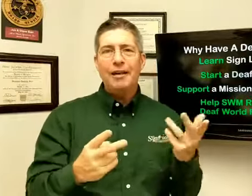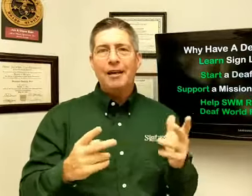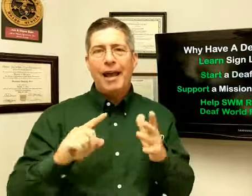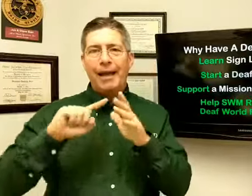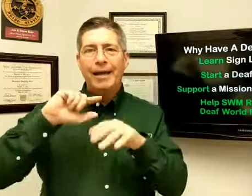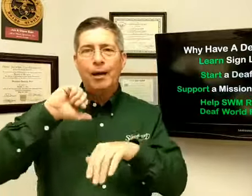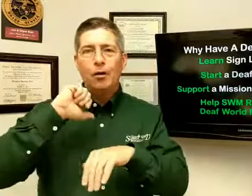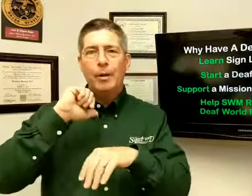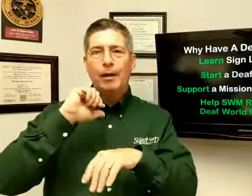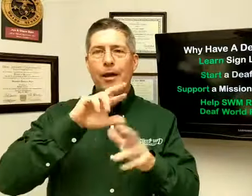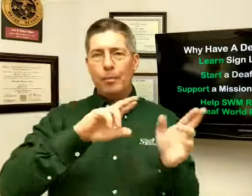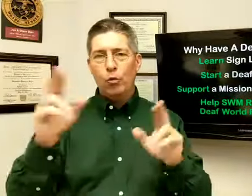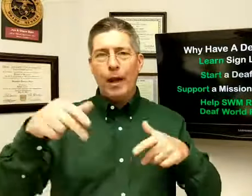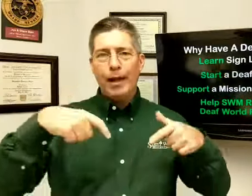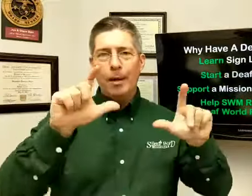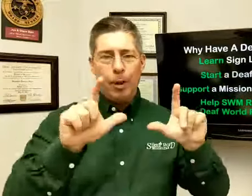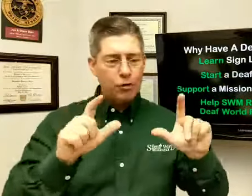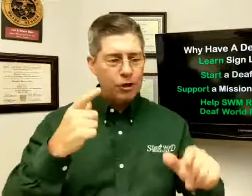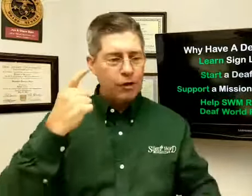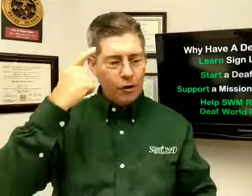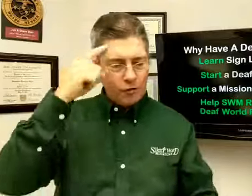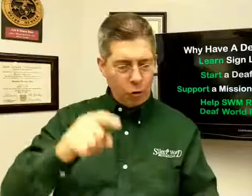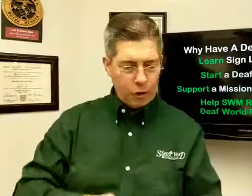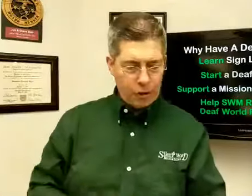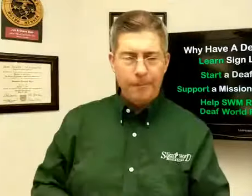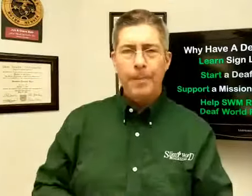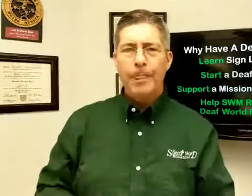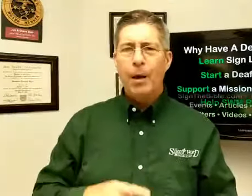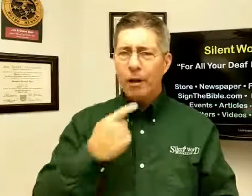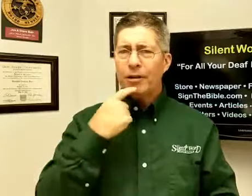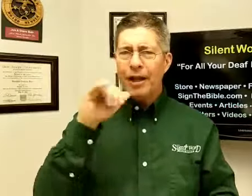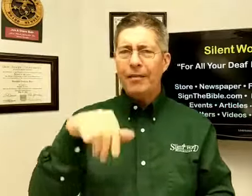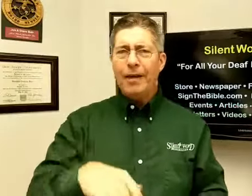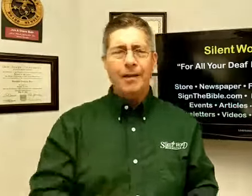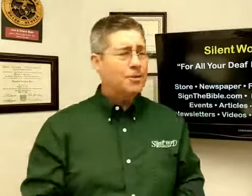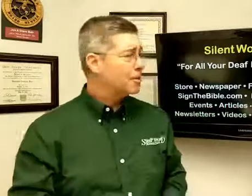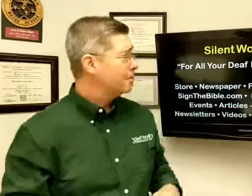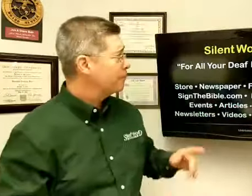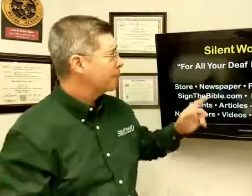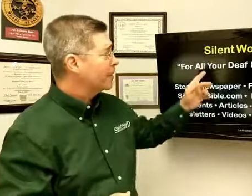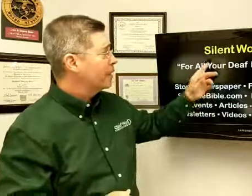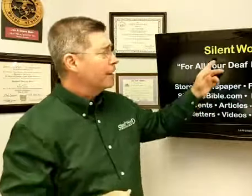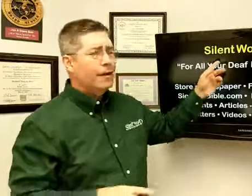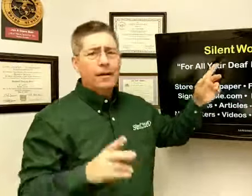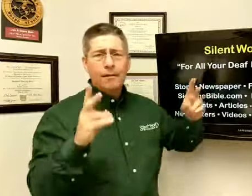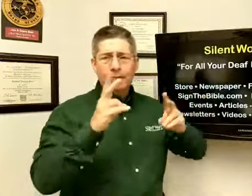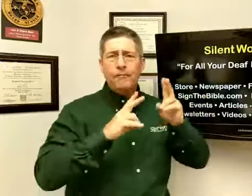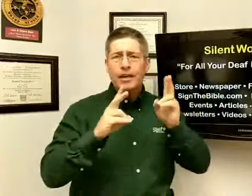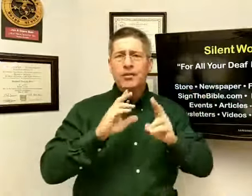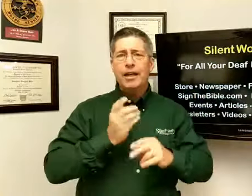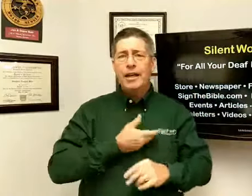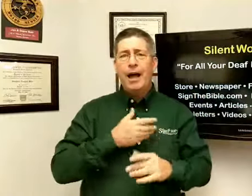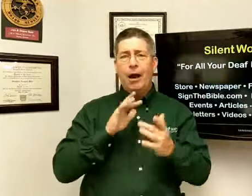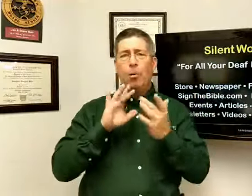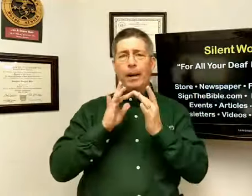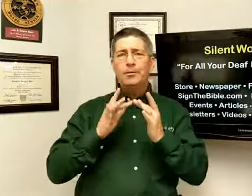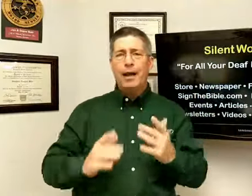And it will be ready and posted for you. I wanted to say this. Visit our website.